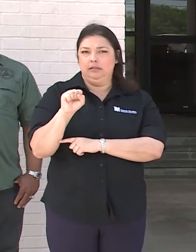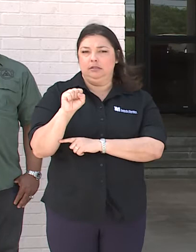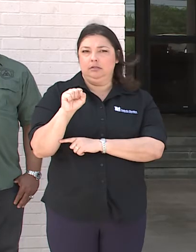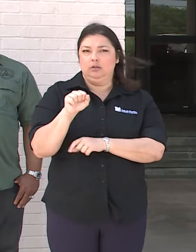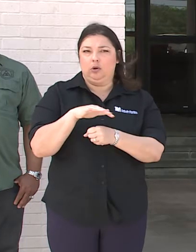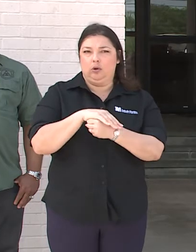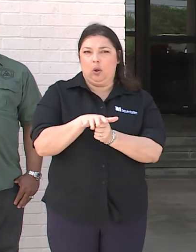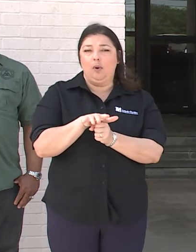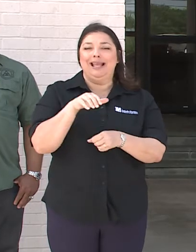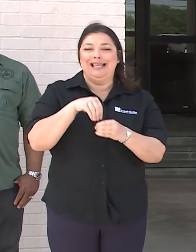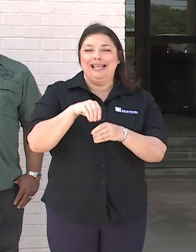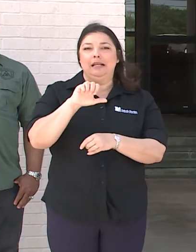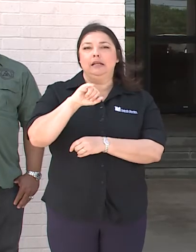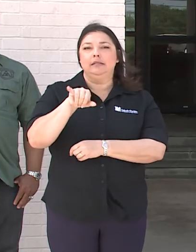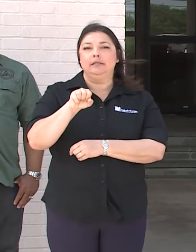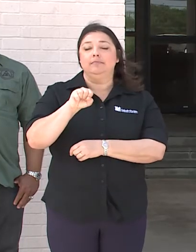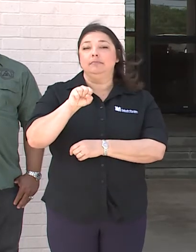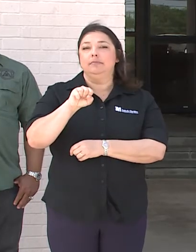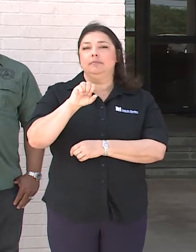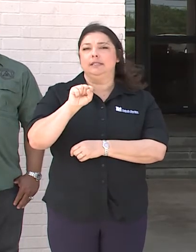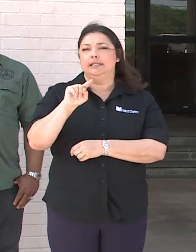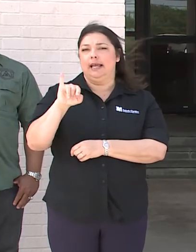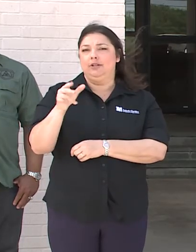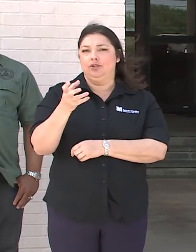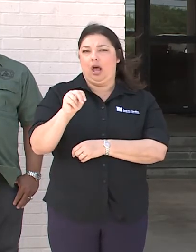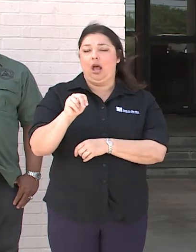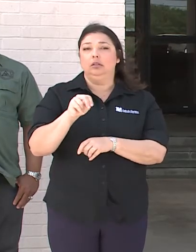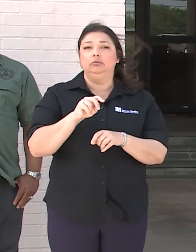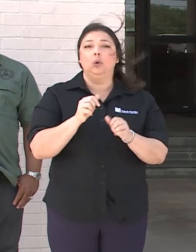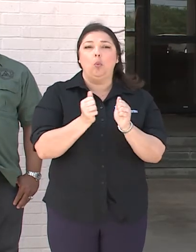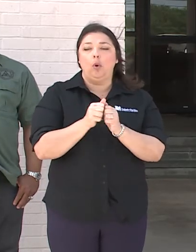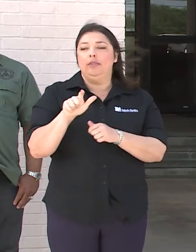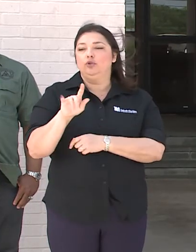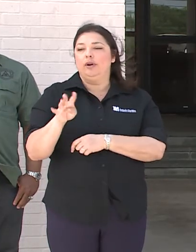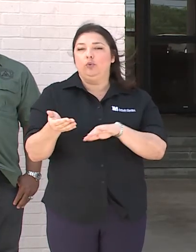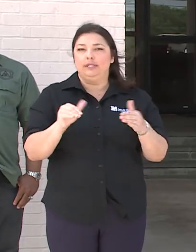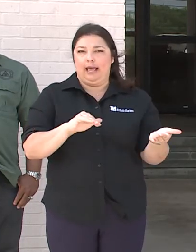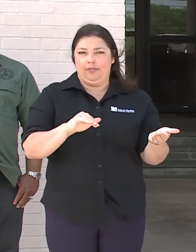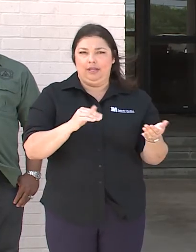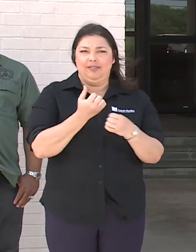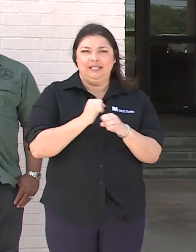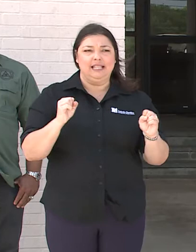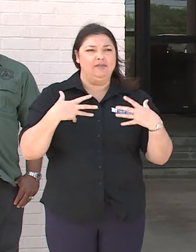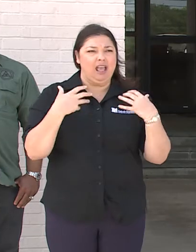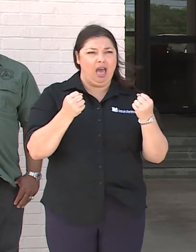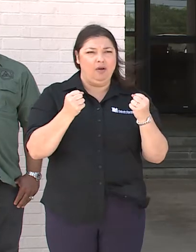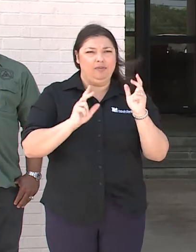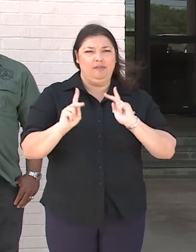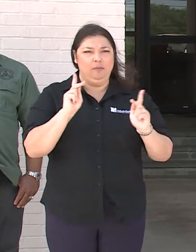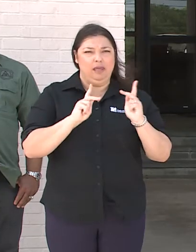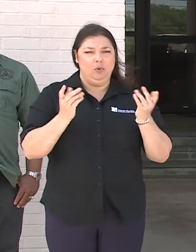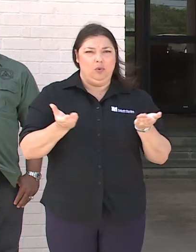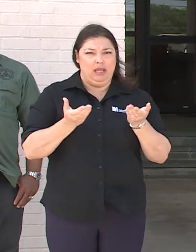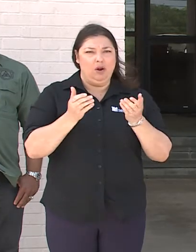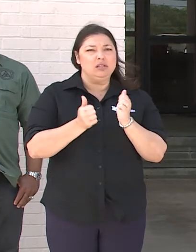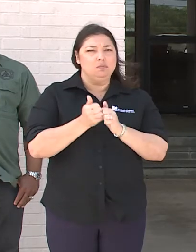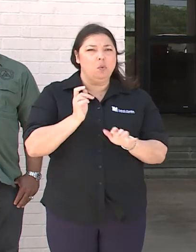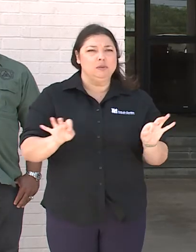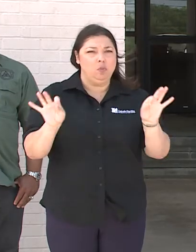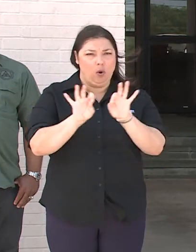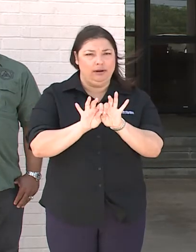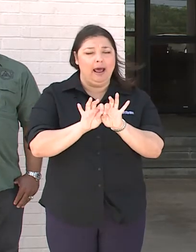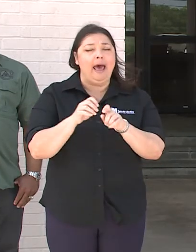-19 in St. John Parish with 24 deaths. The safety and health of our residents are first and foremost,